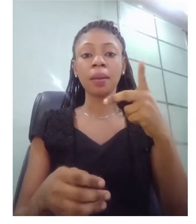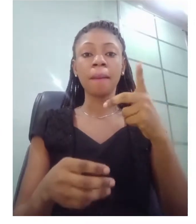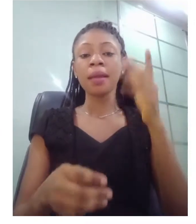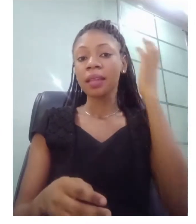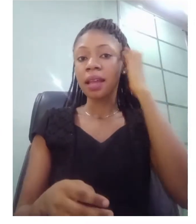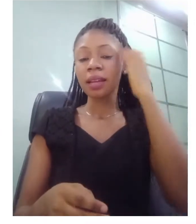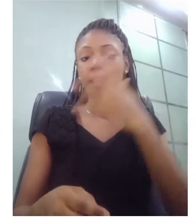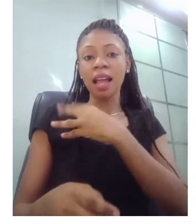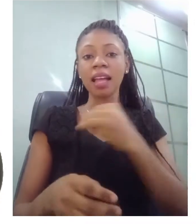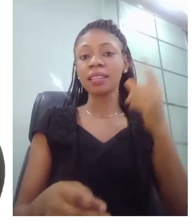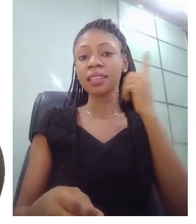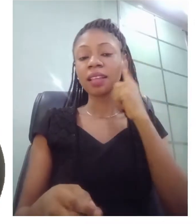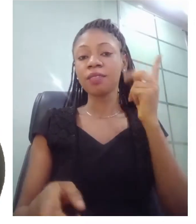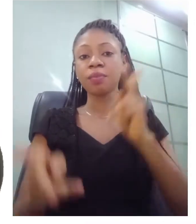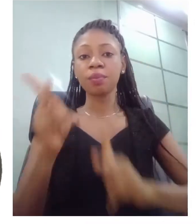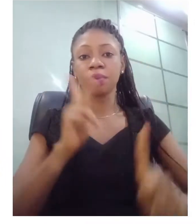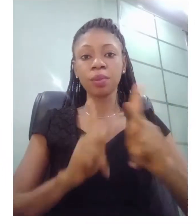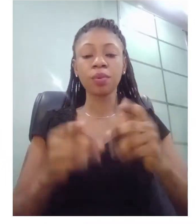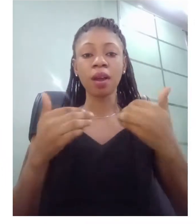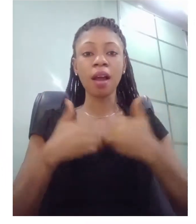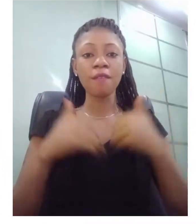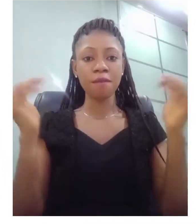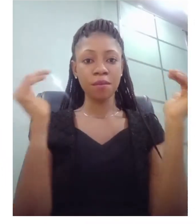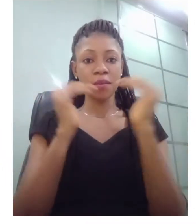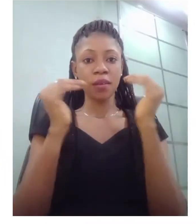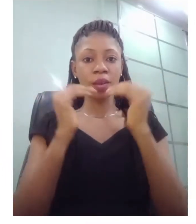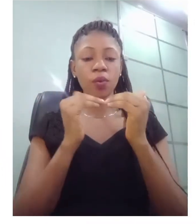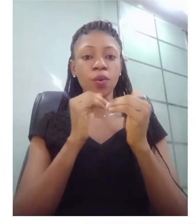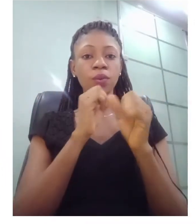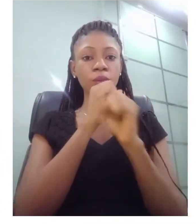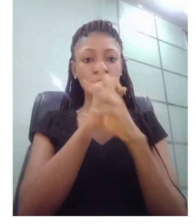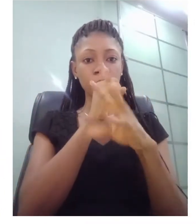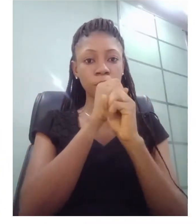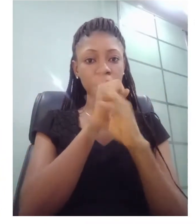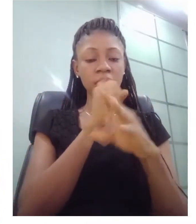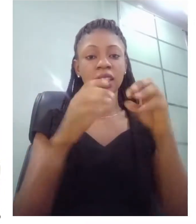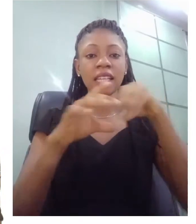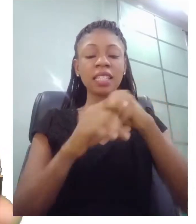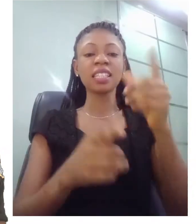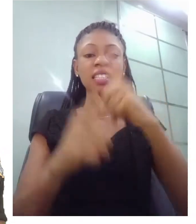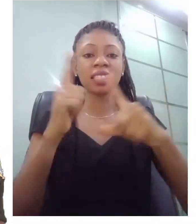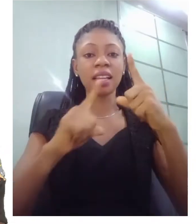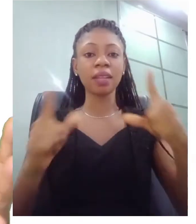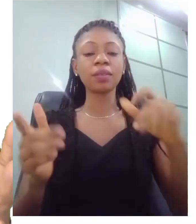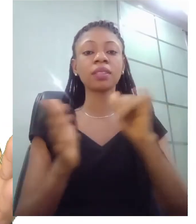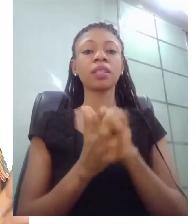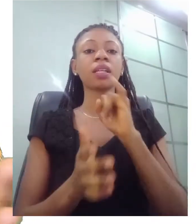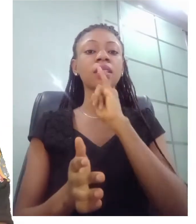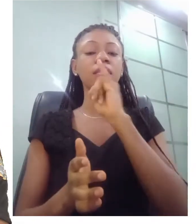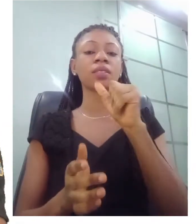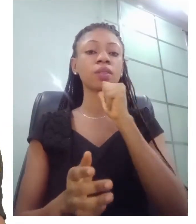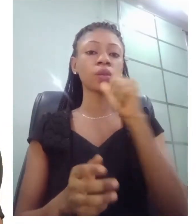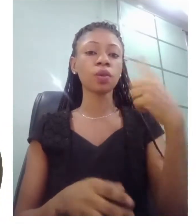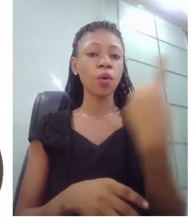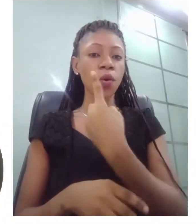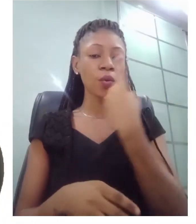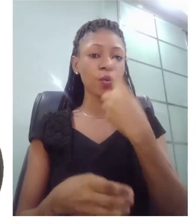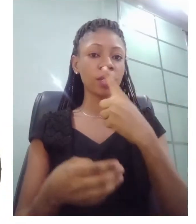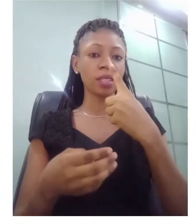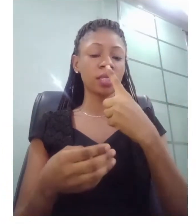equal fluency in sign language. And this is not always the case in all the deaf communities,